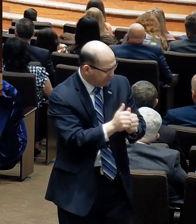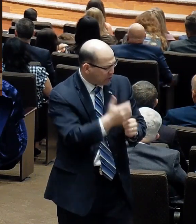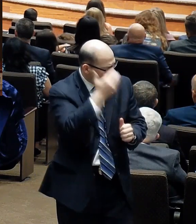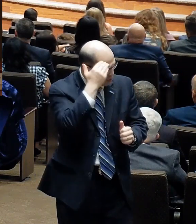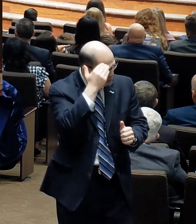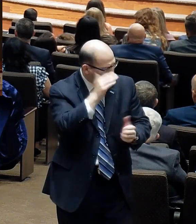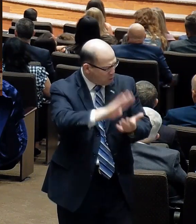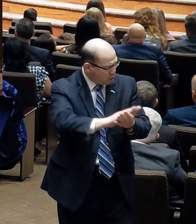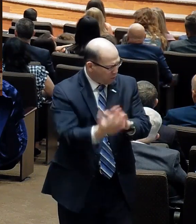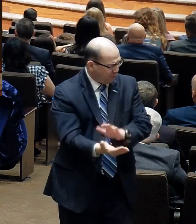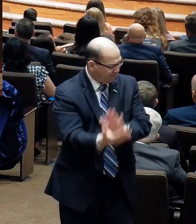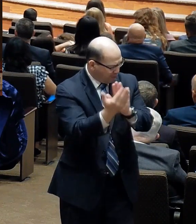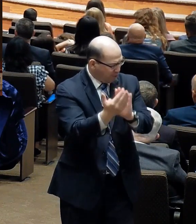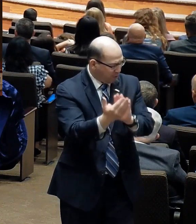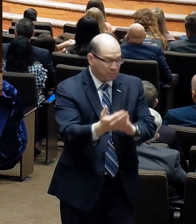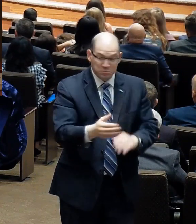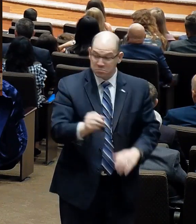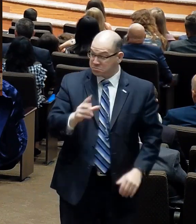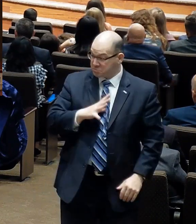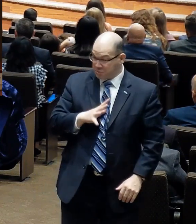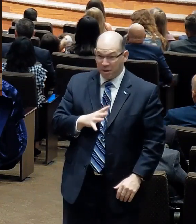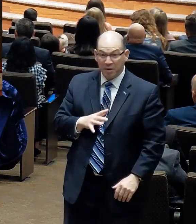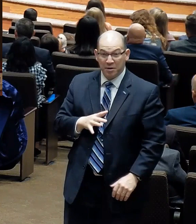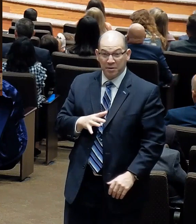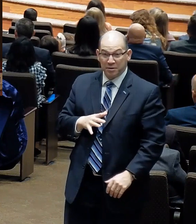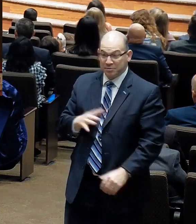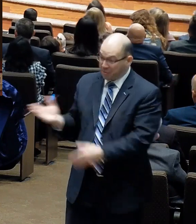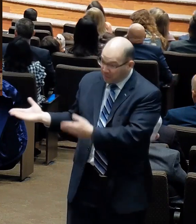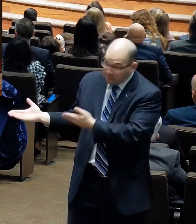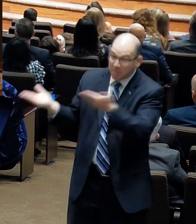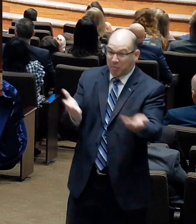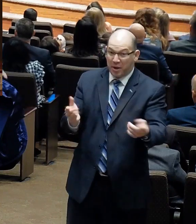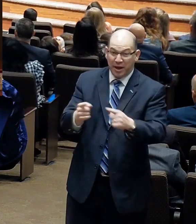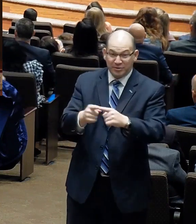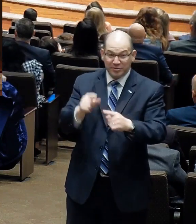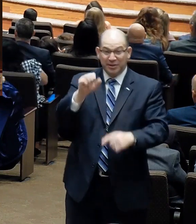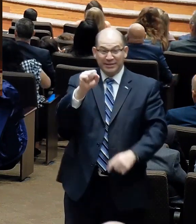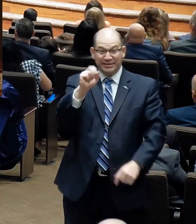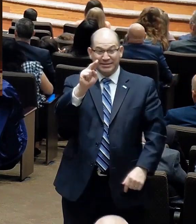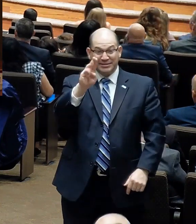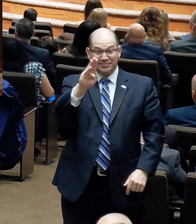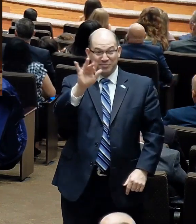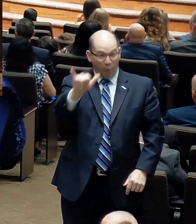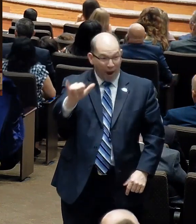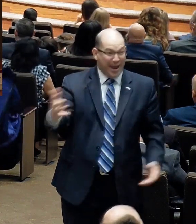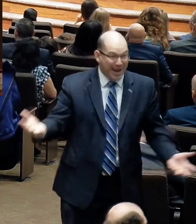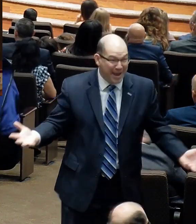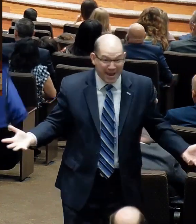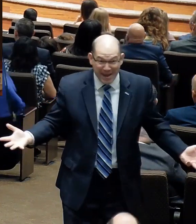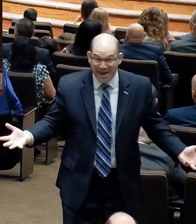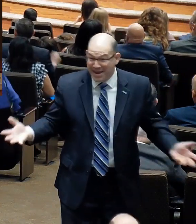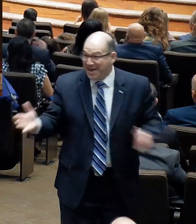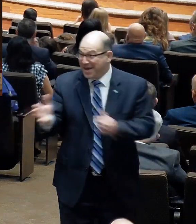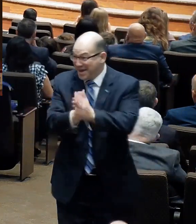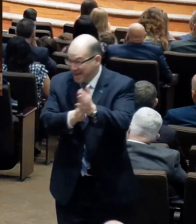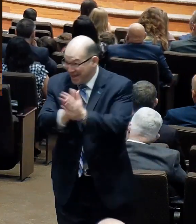And so I took her to Subway. And, uh, that's where the fight started right there.